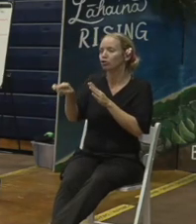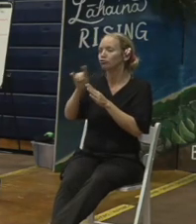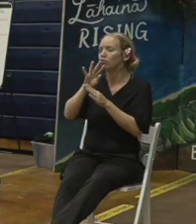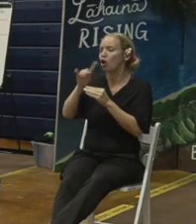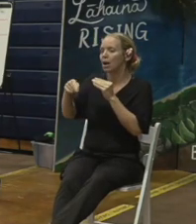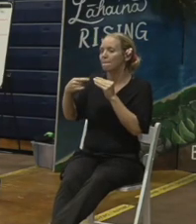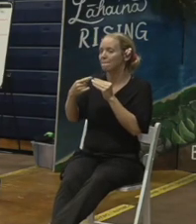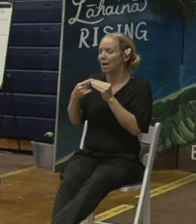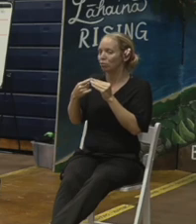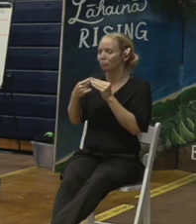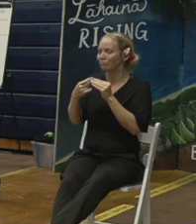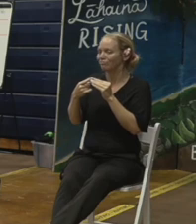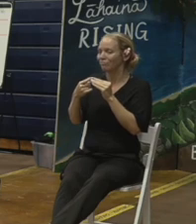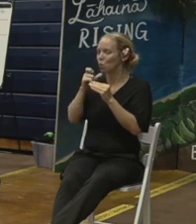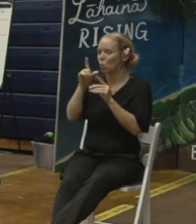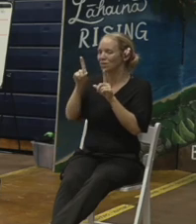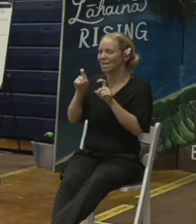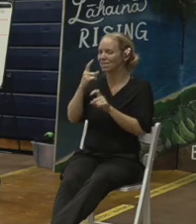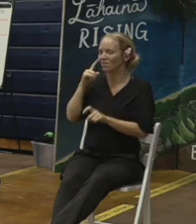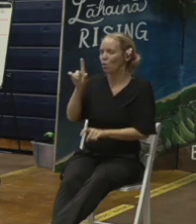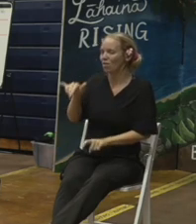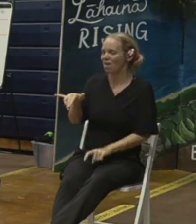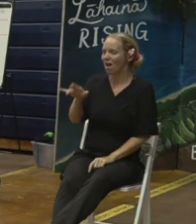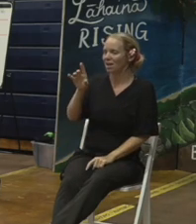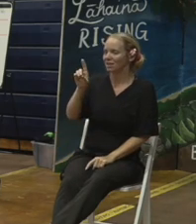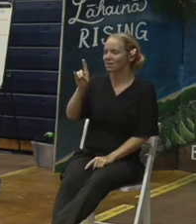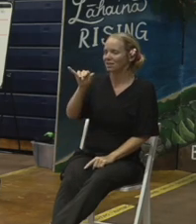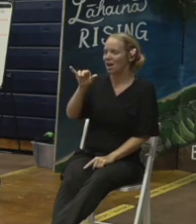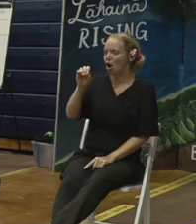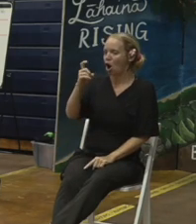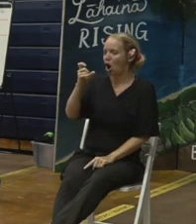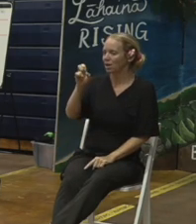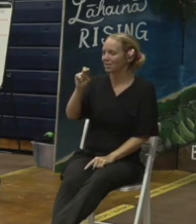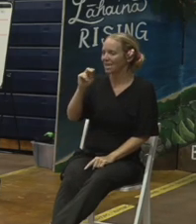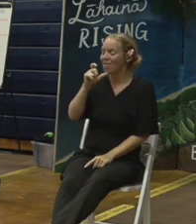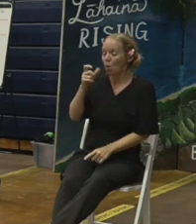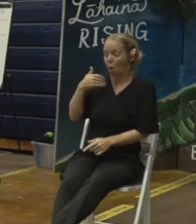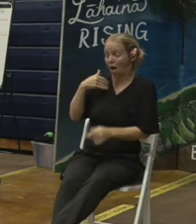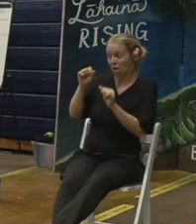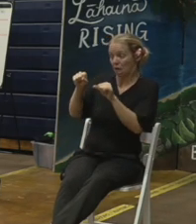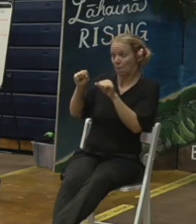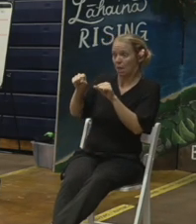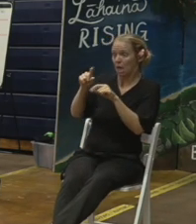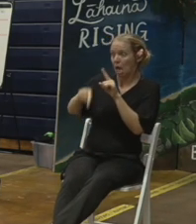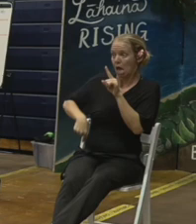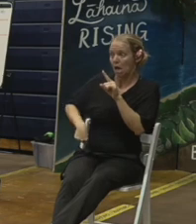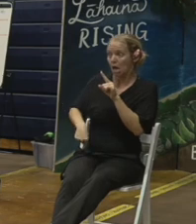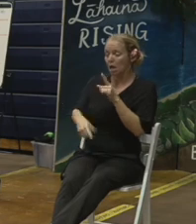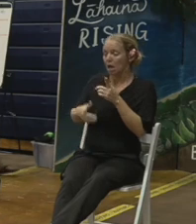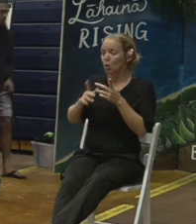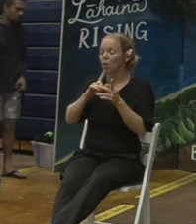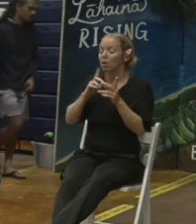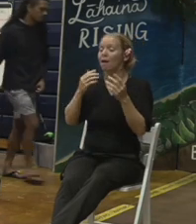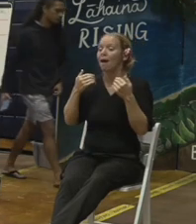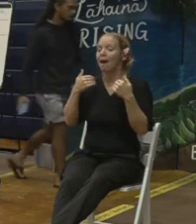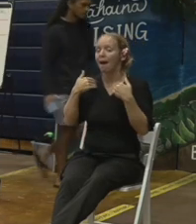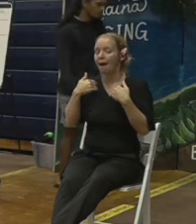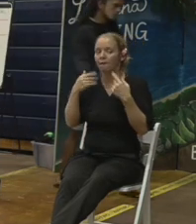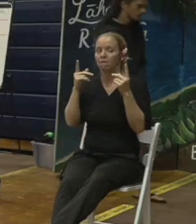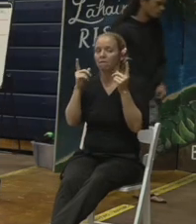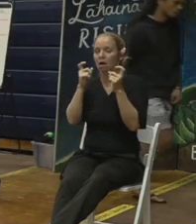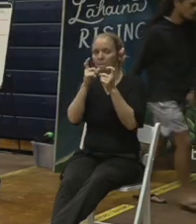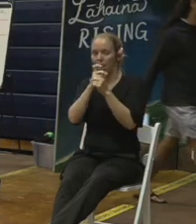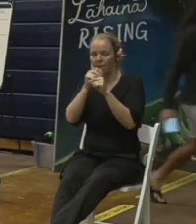on the cars do not test dioxin they don't have that capability there are very complex tests with